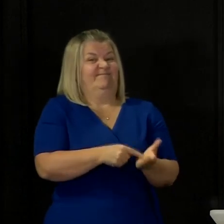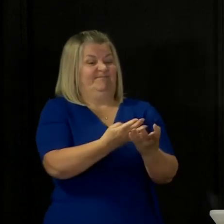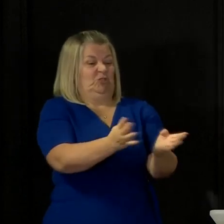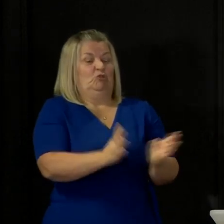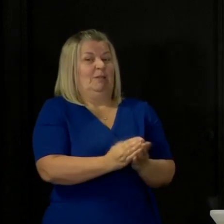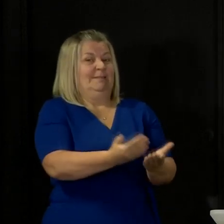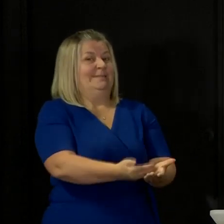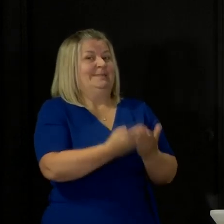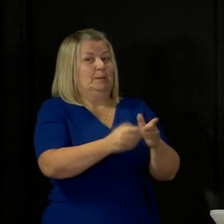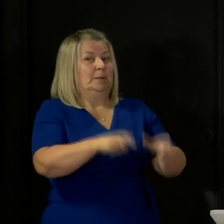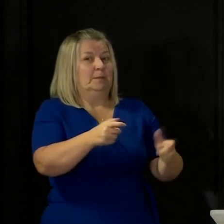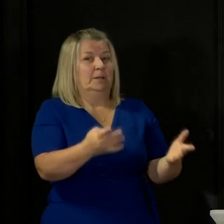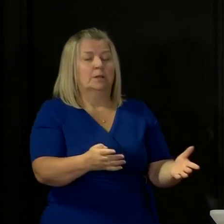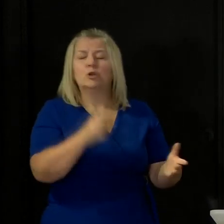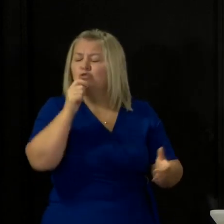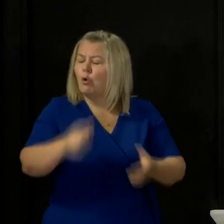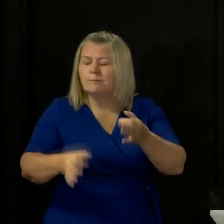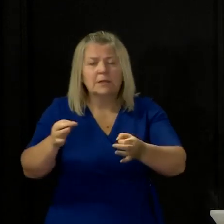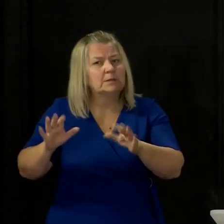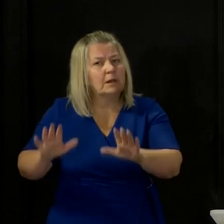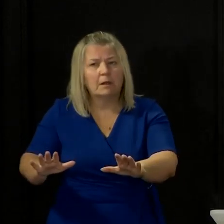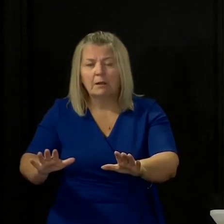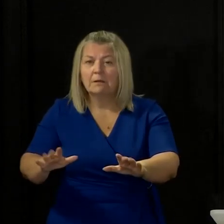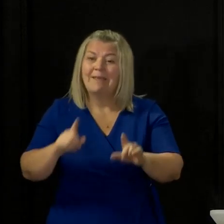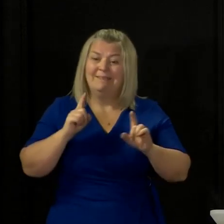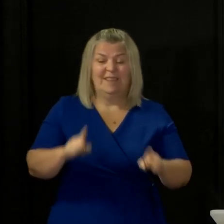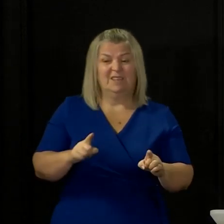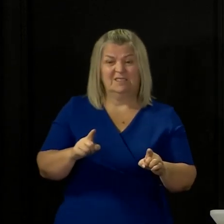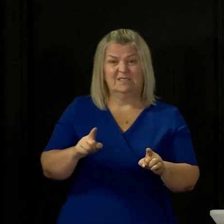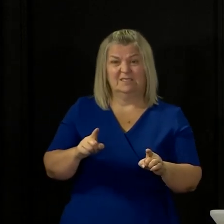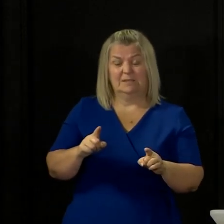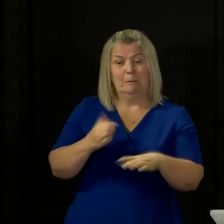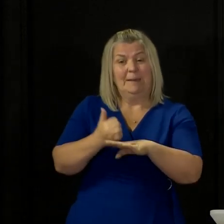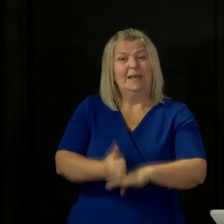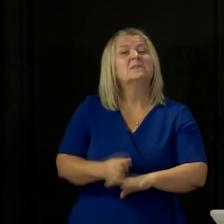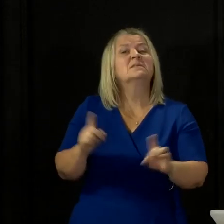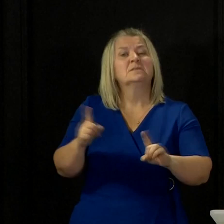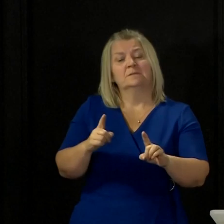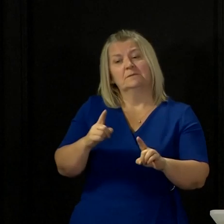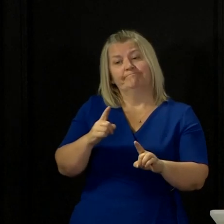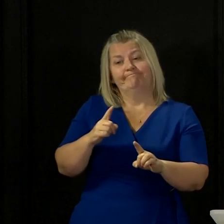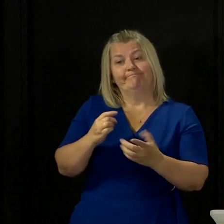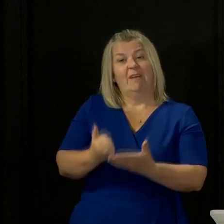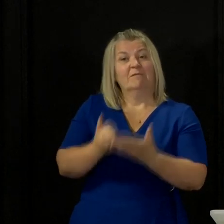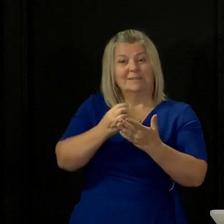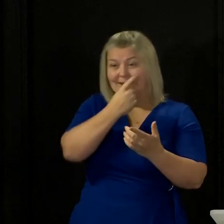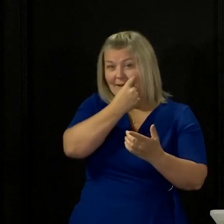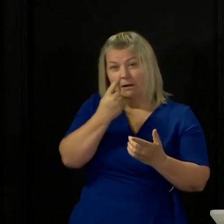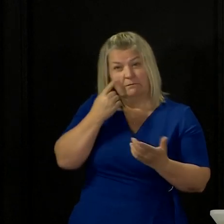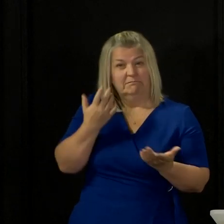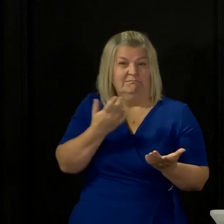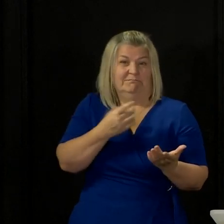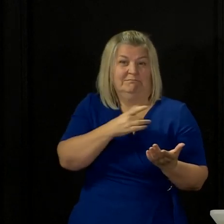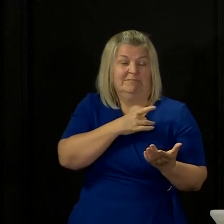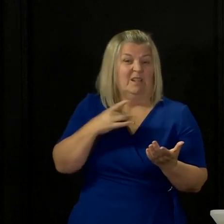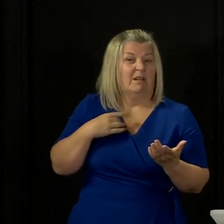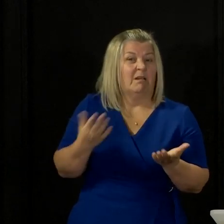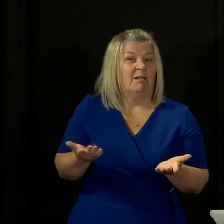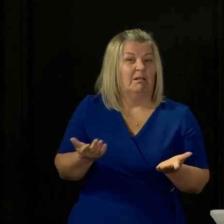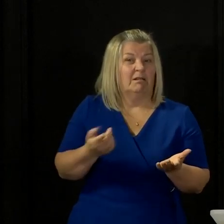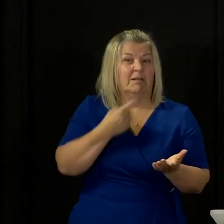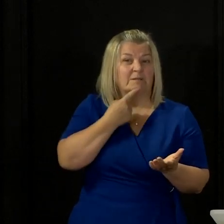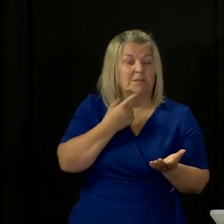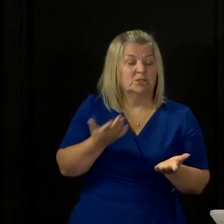political in any way. are driven by clinical advice. And the risks to people in the shielded category, if they get this